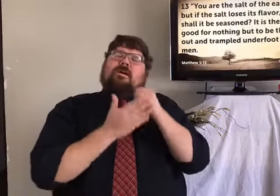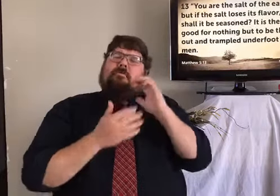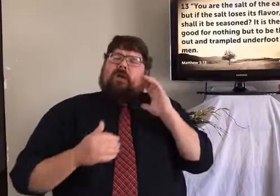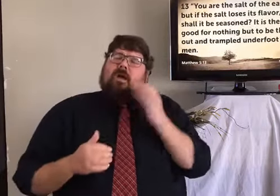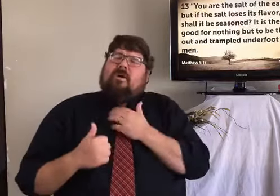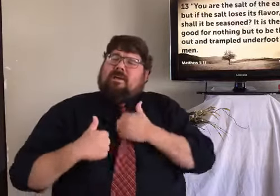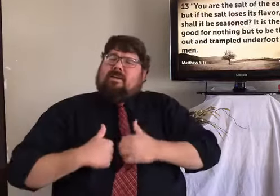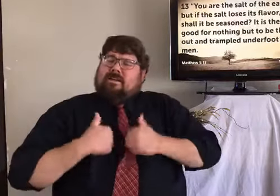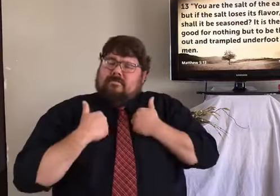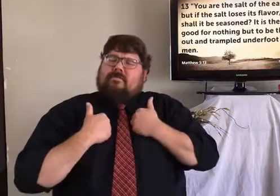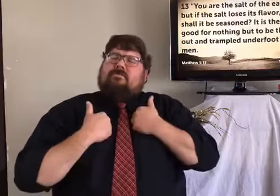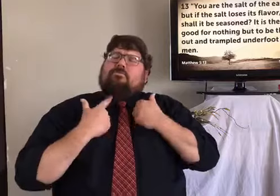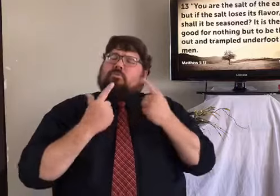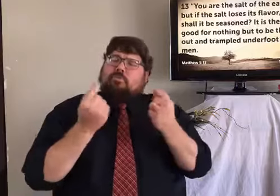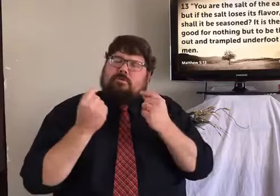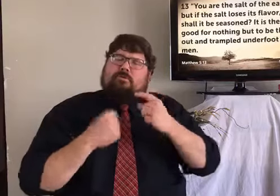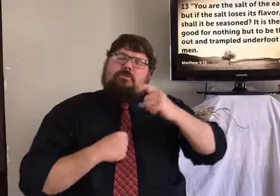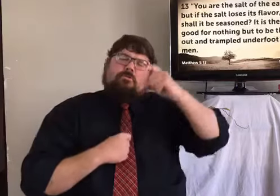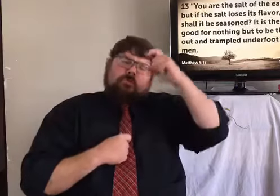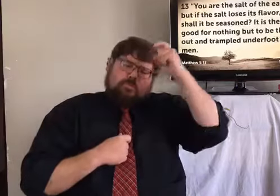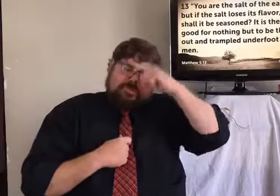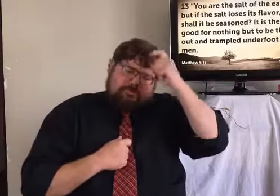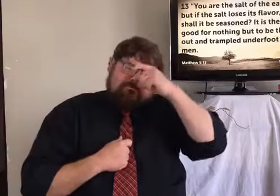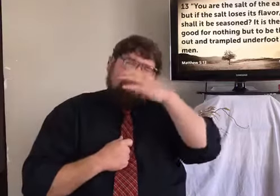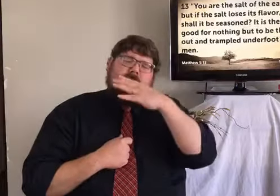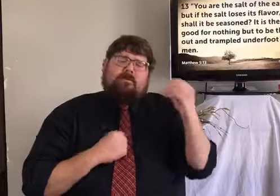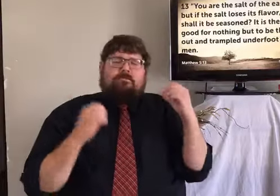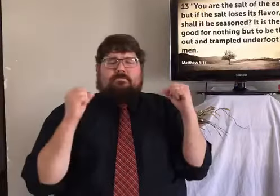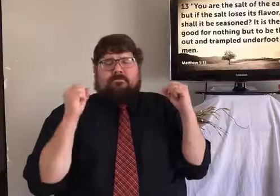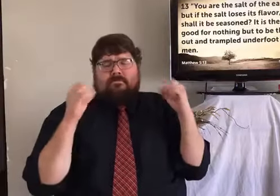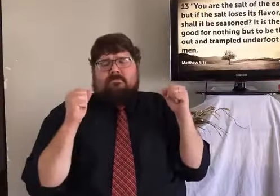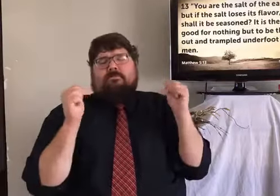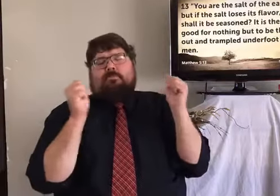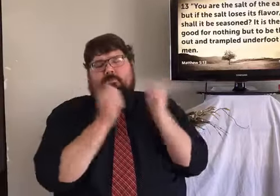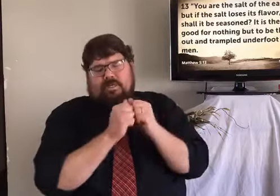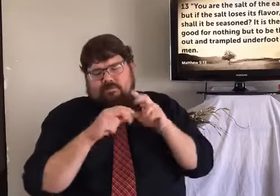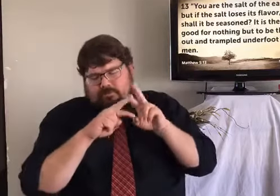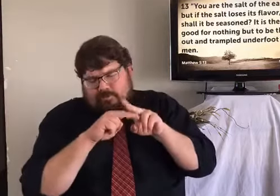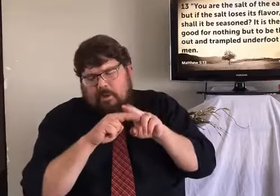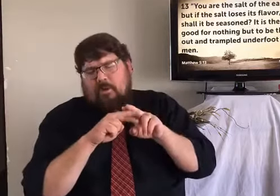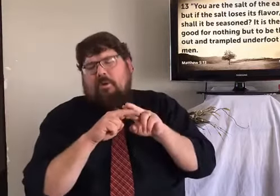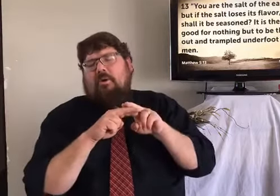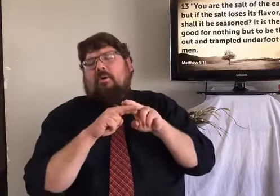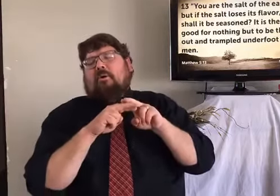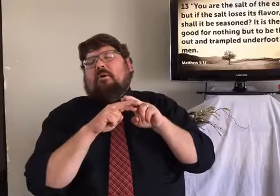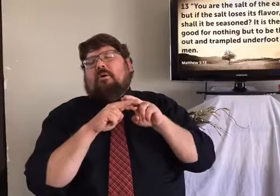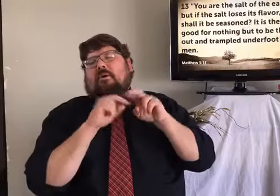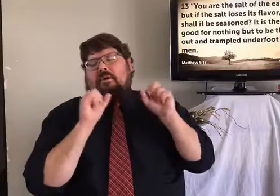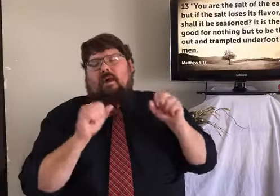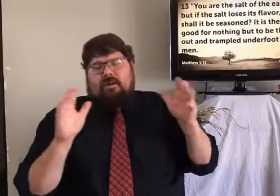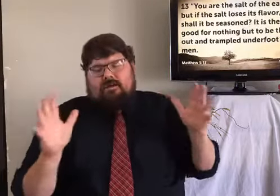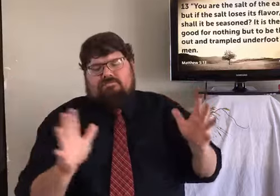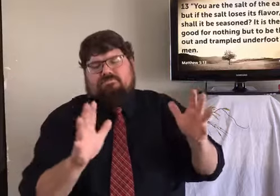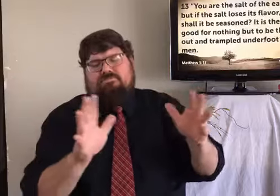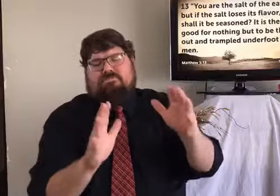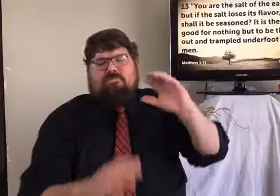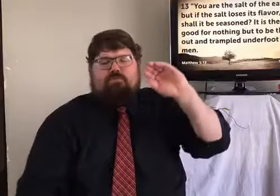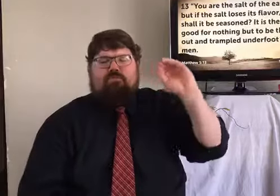ourselves and to be committed to following you? Help our lives, our actions, what we say to be done